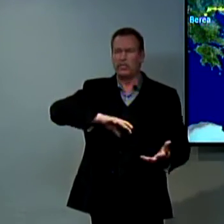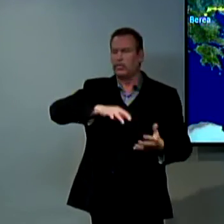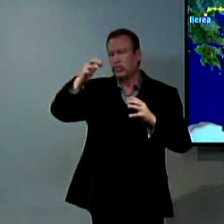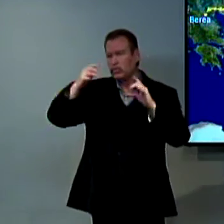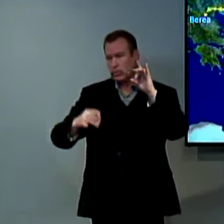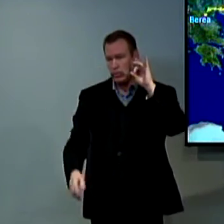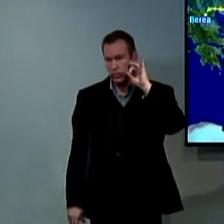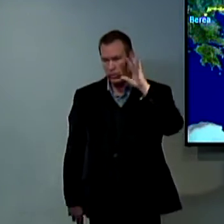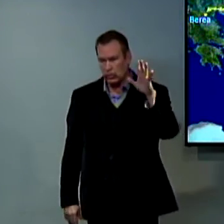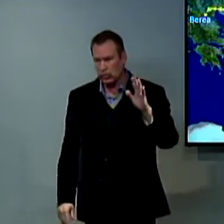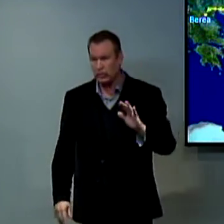because